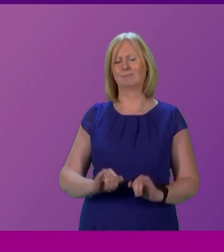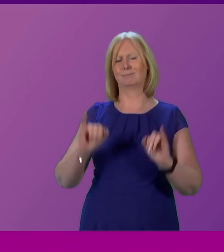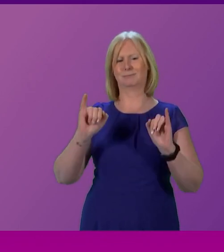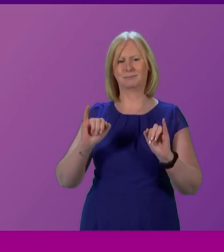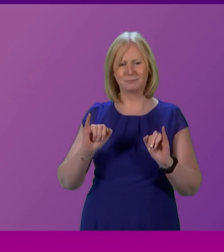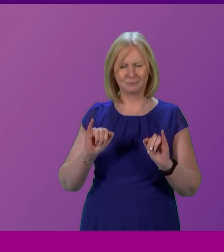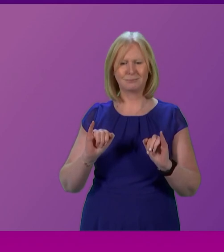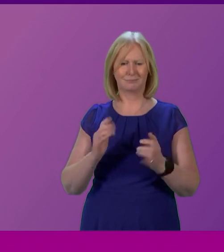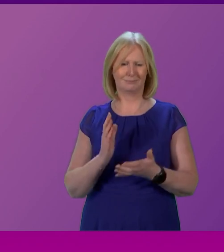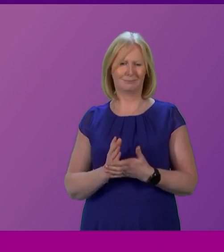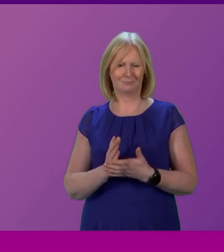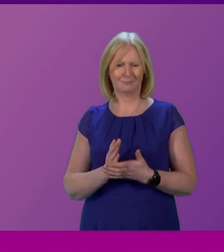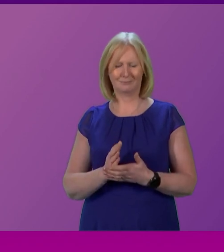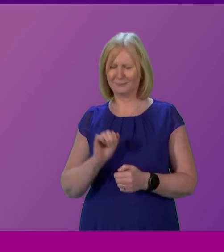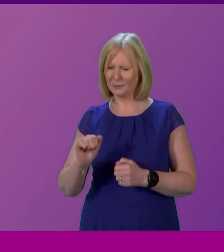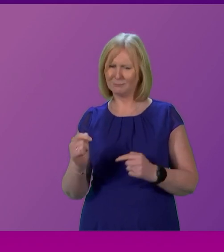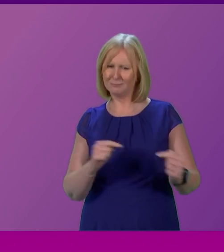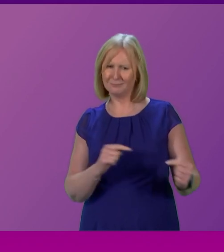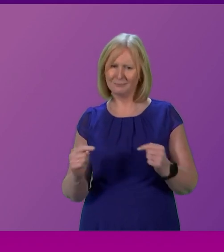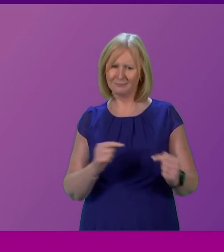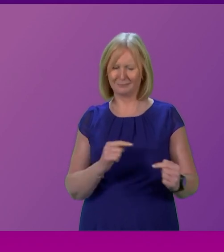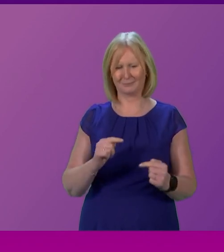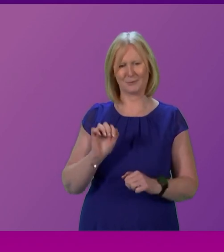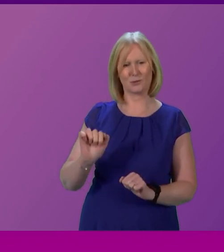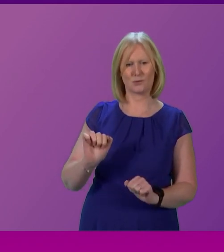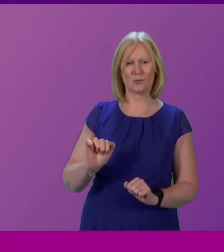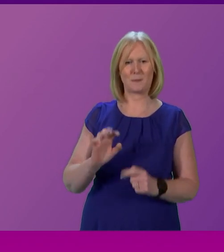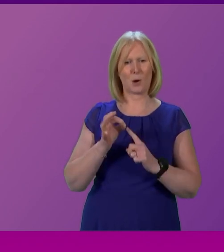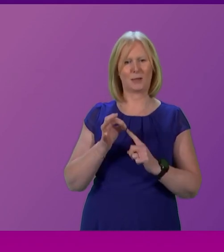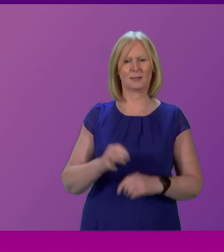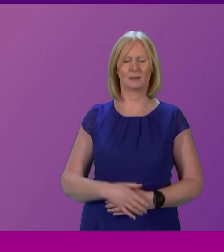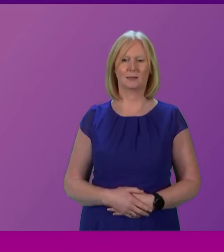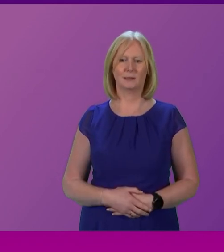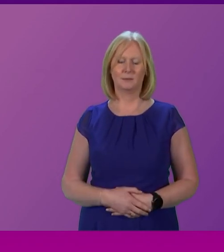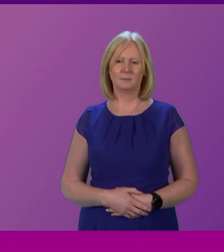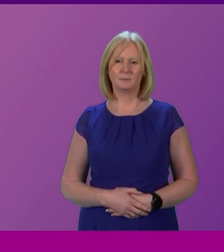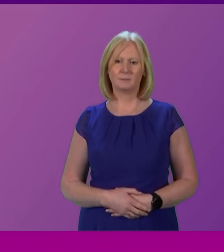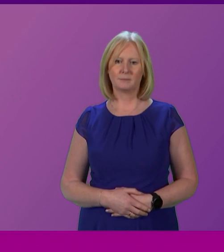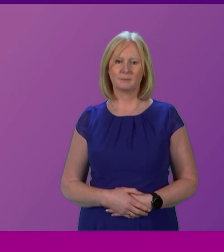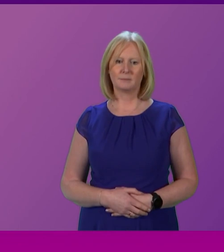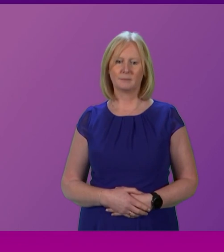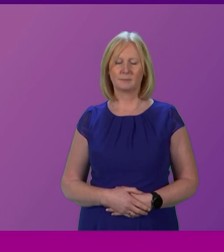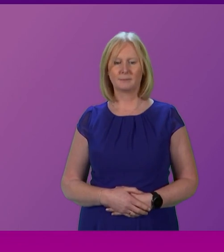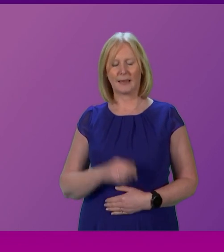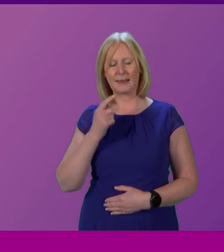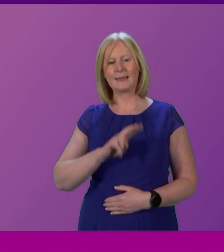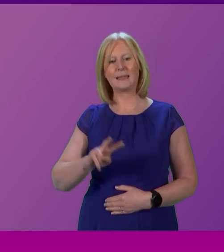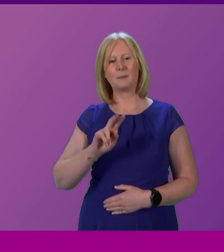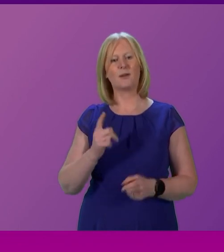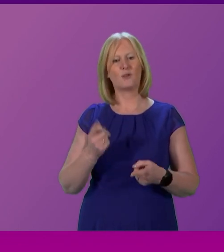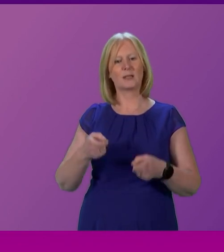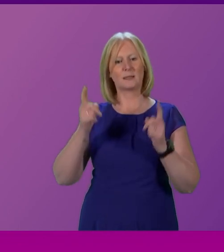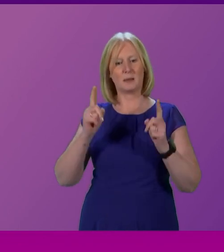of the argument which characterises what Jackson Carlos Putin does this afternoon? I think the Deputy First Minister, if he